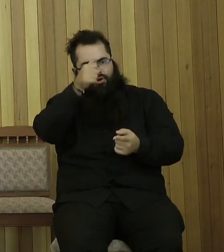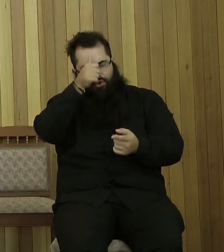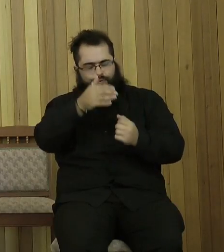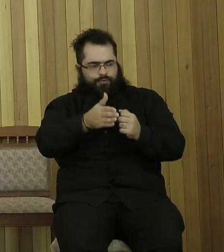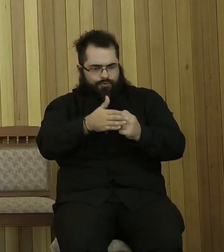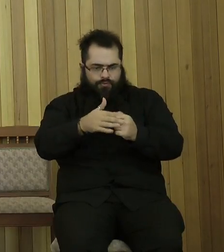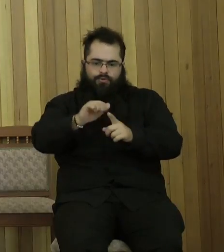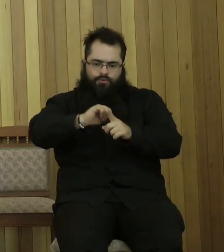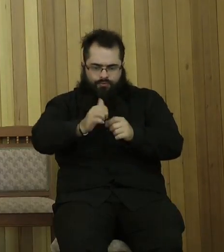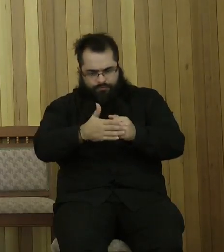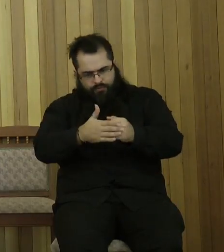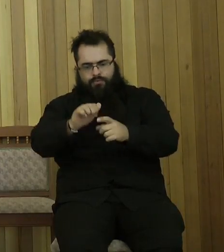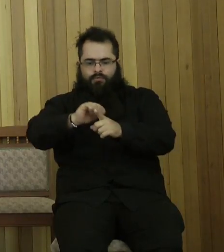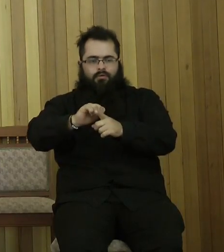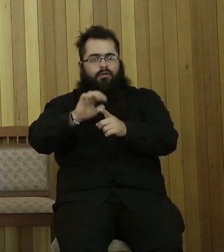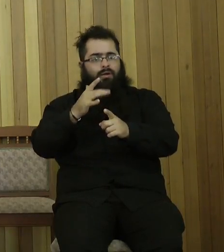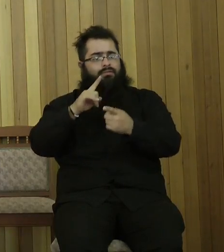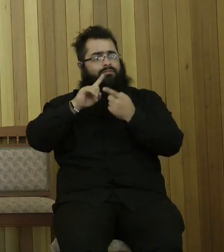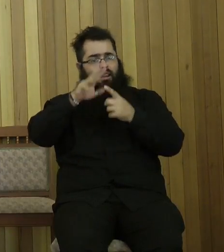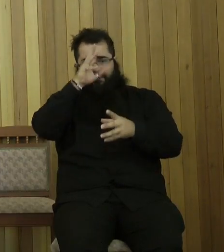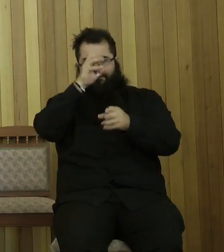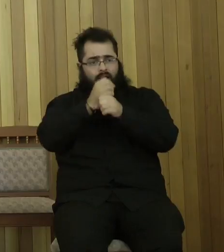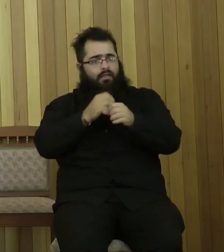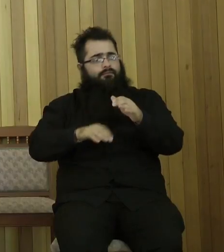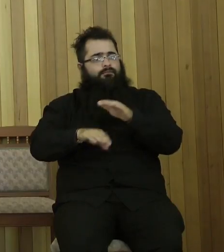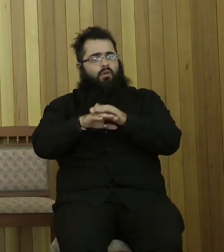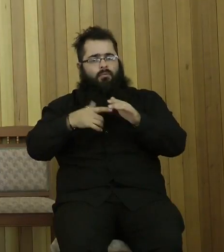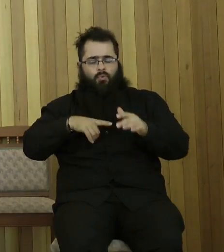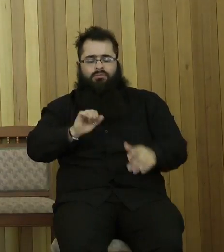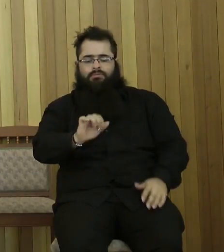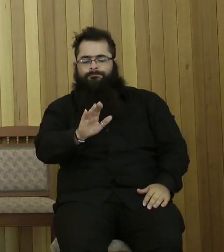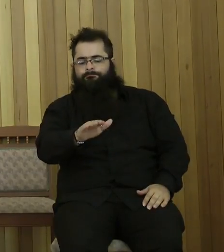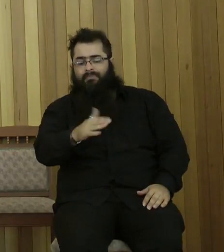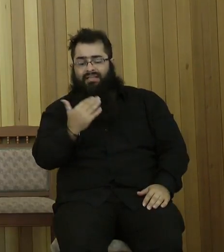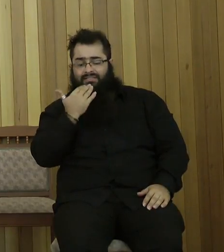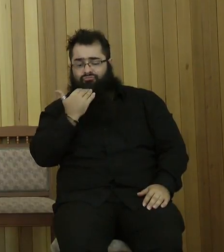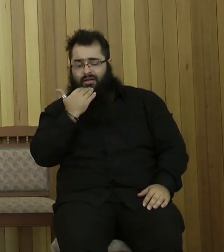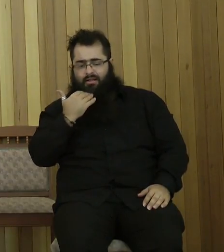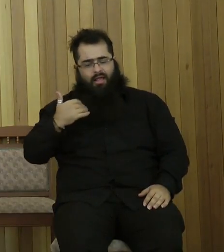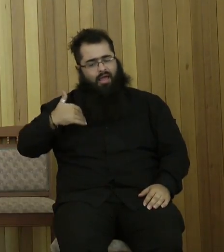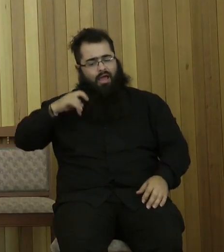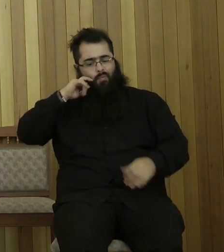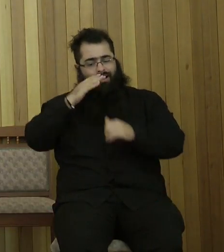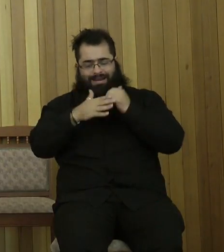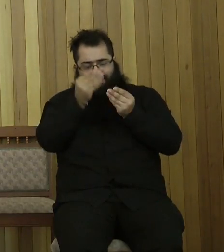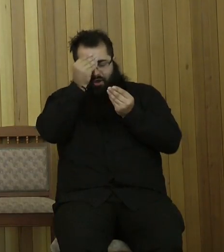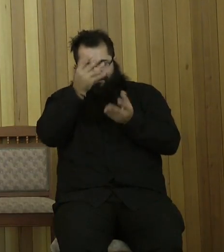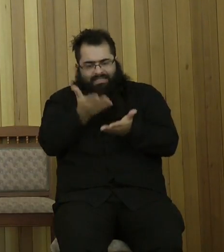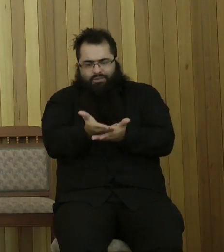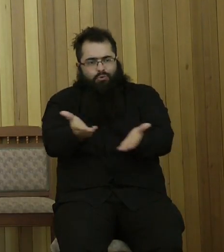He says, O Israel, you will not be forgotten by Me. I have blotted out like a thick cloud